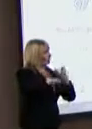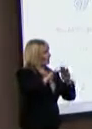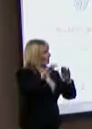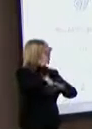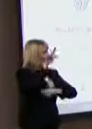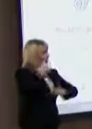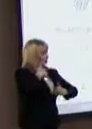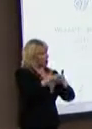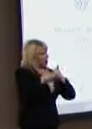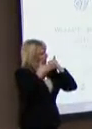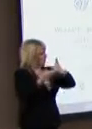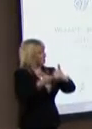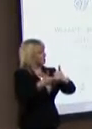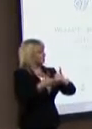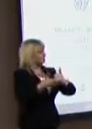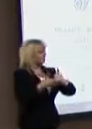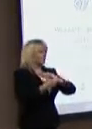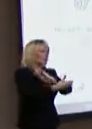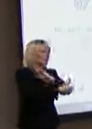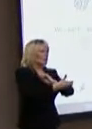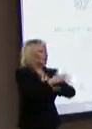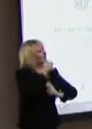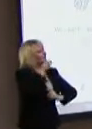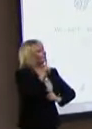helping these people in this poor part of Africa.